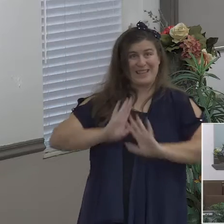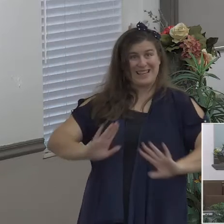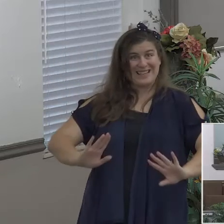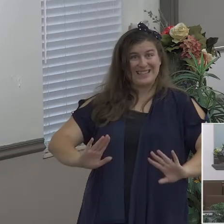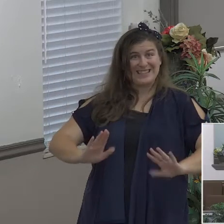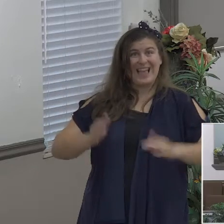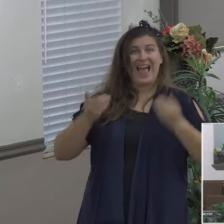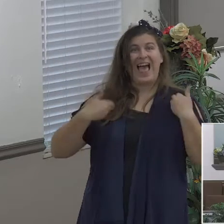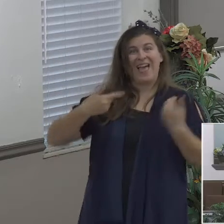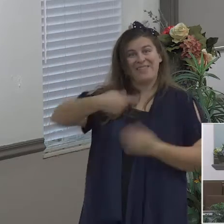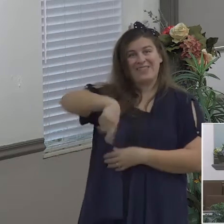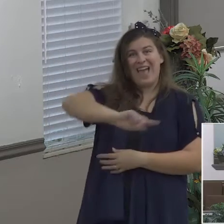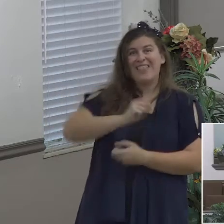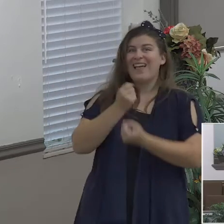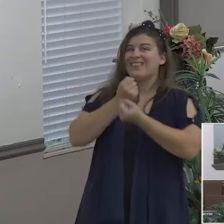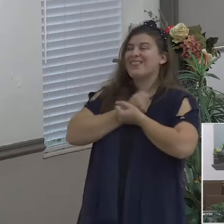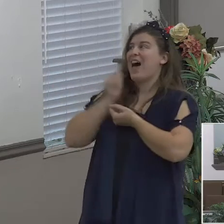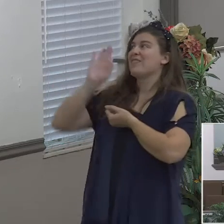law